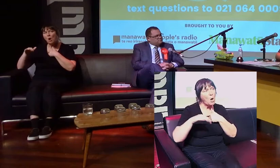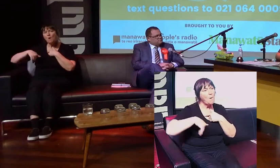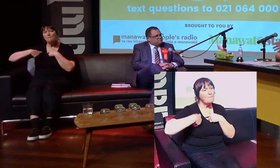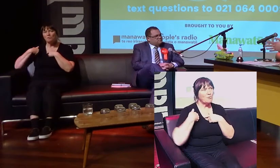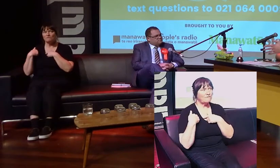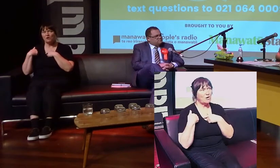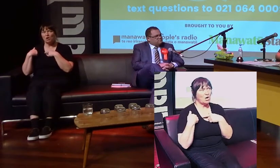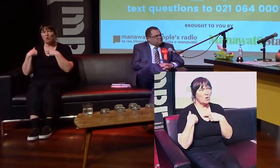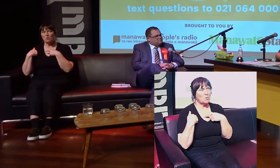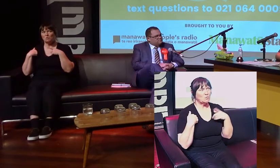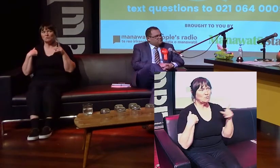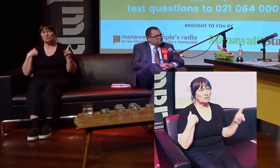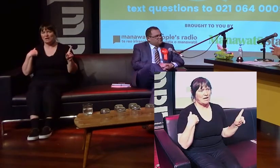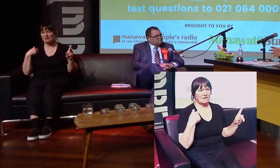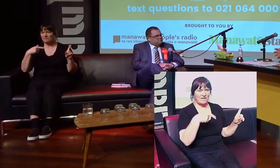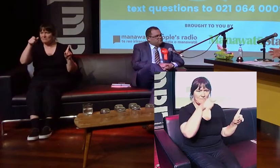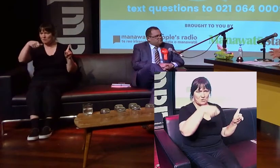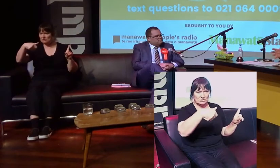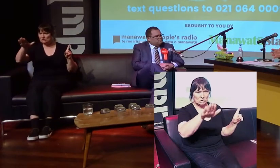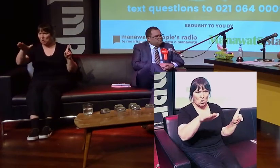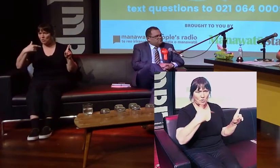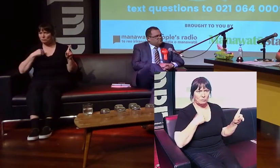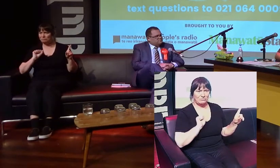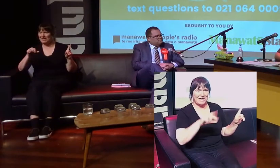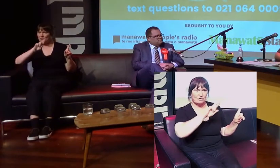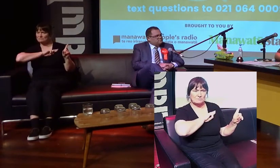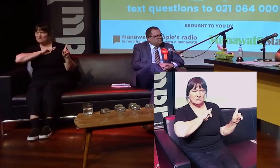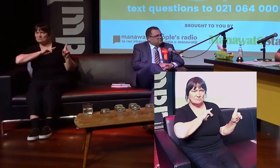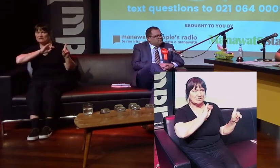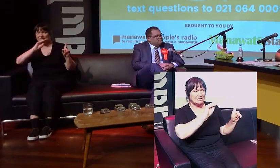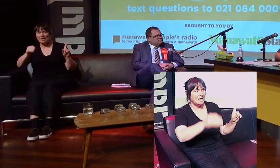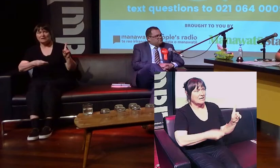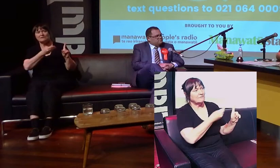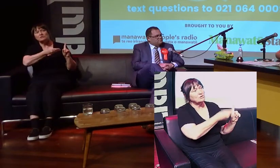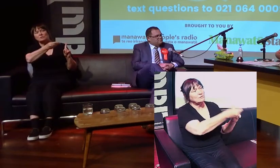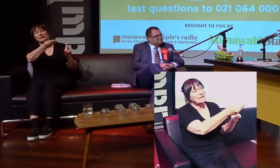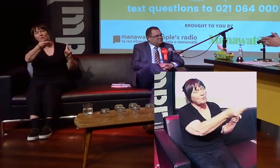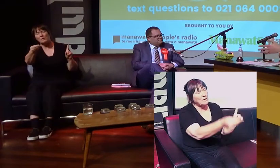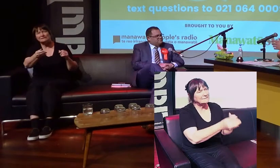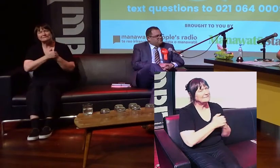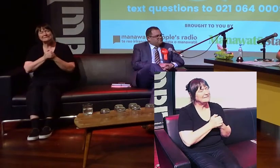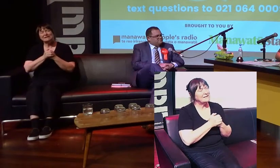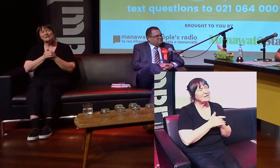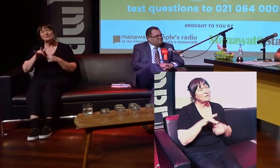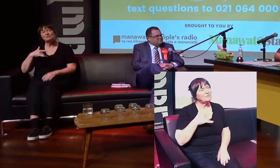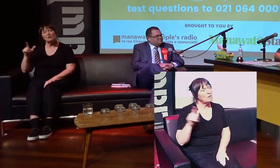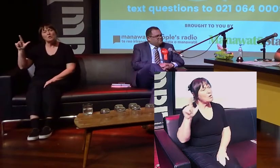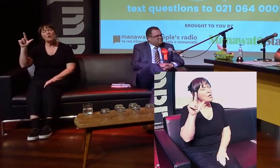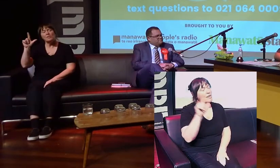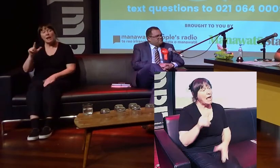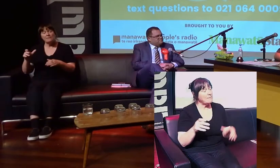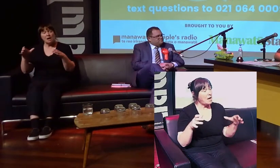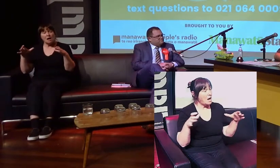to be added on to existing people. There seems to be a lack of skill base in the current Labour Party for new people to come forward.